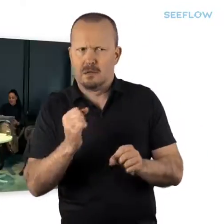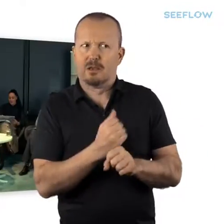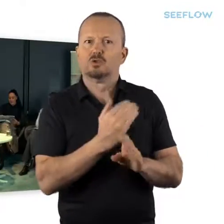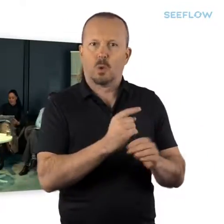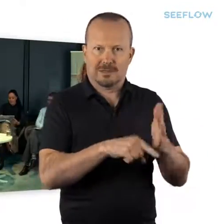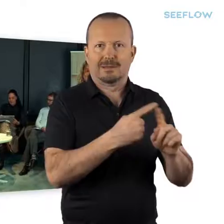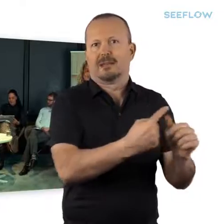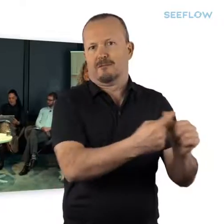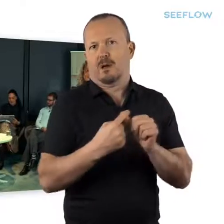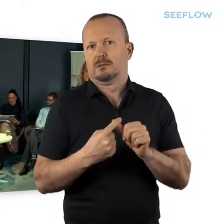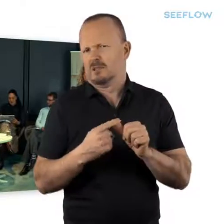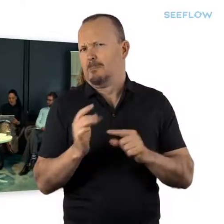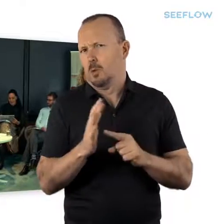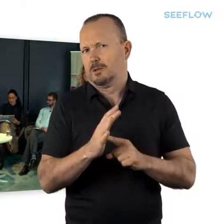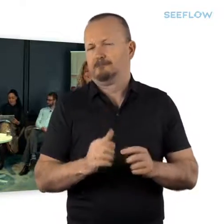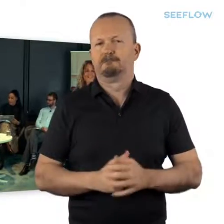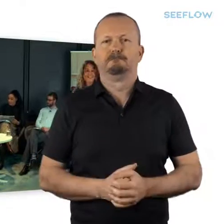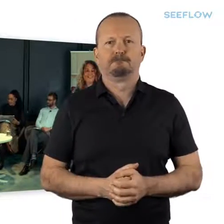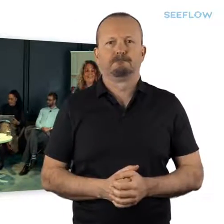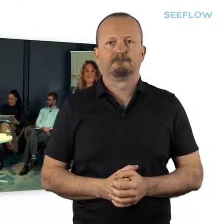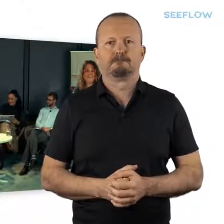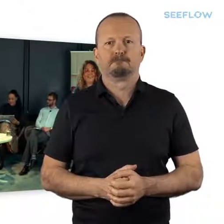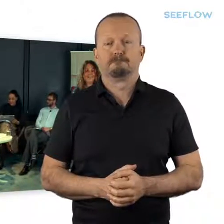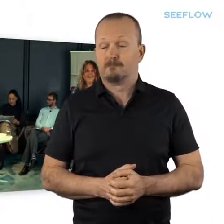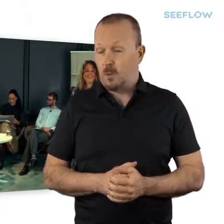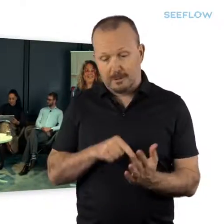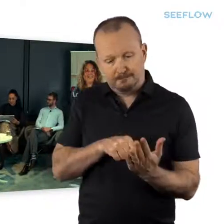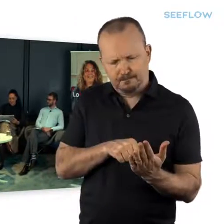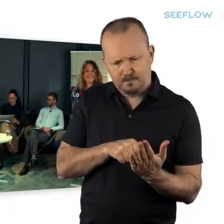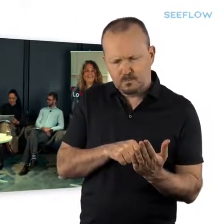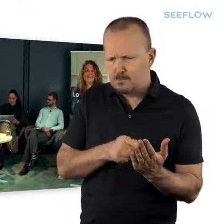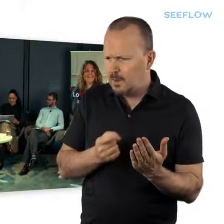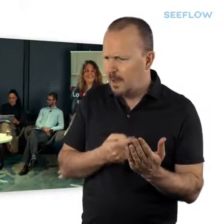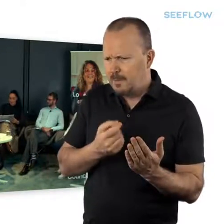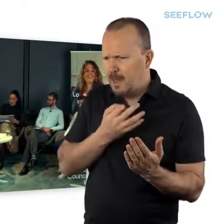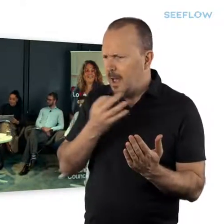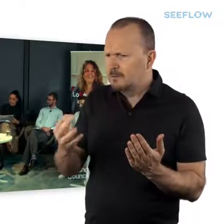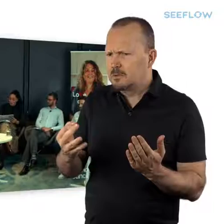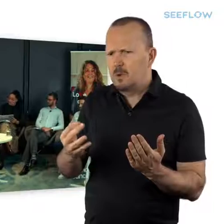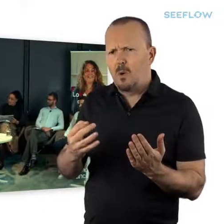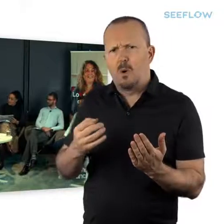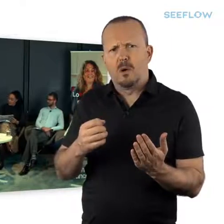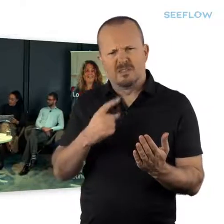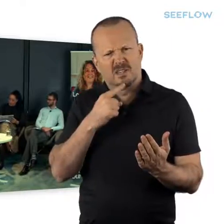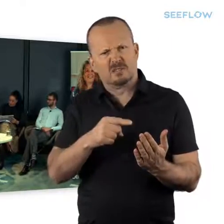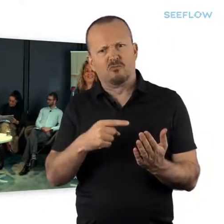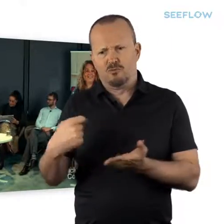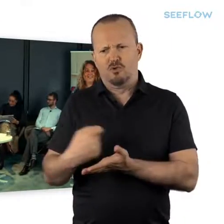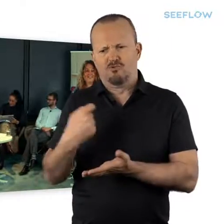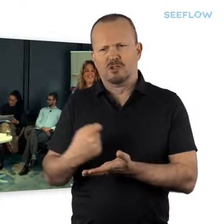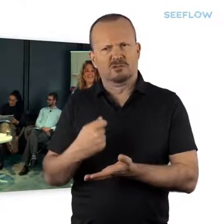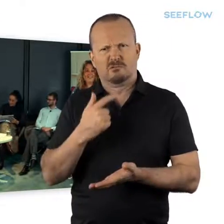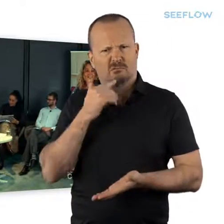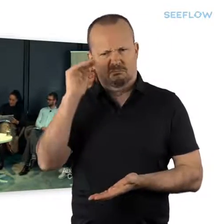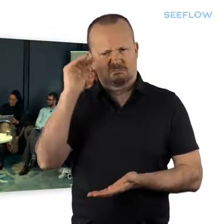Okay, Margaret, we also have a question here from Sarah via Slido. Kia ora Sarah. Why is remuneration so poor?